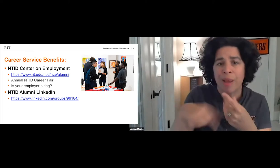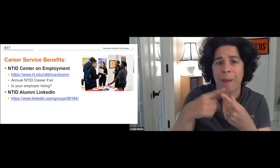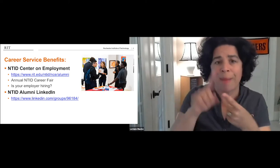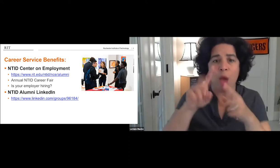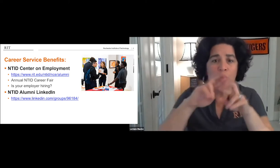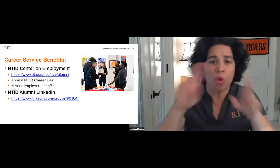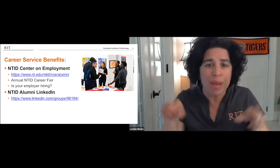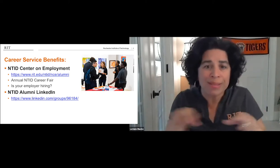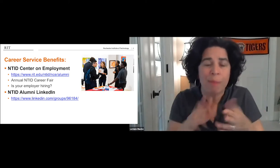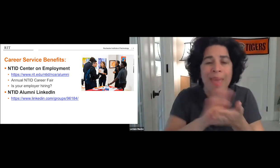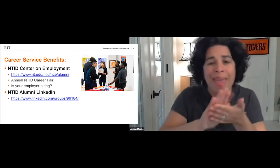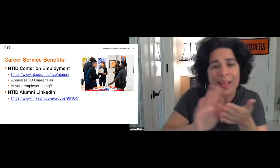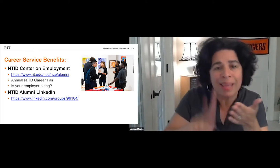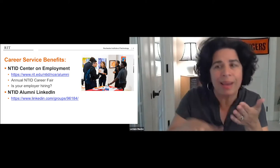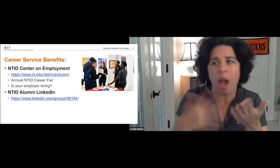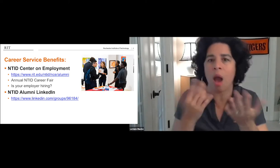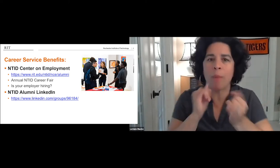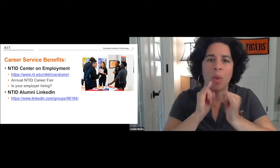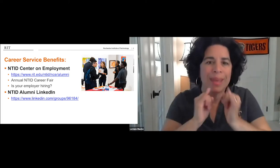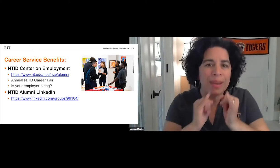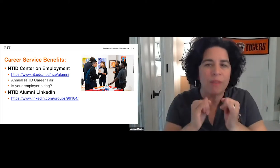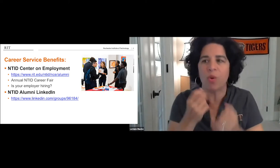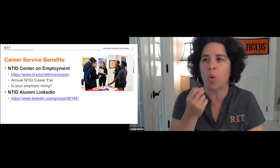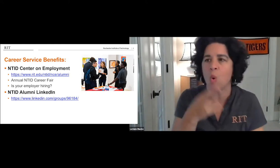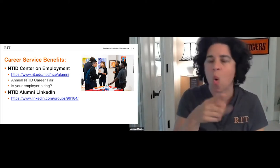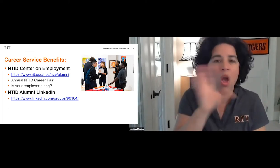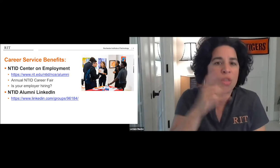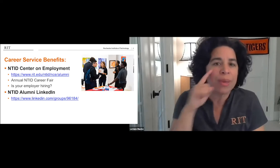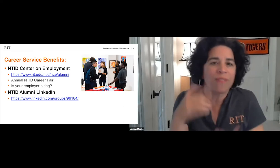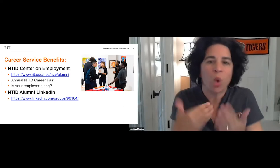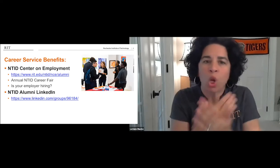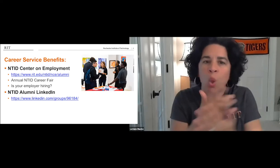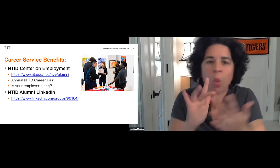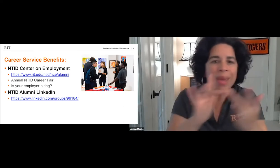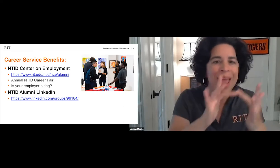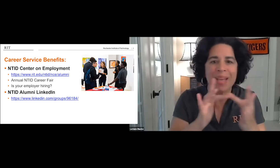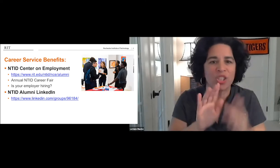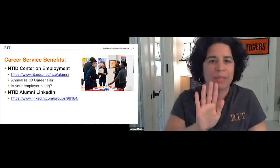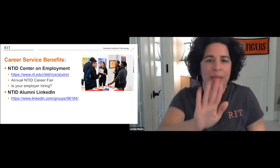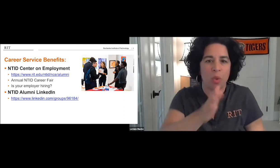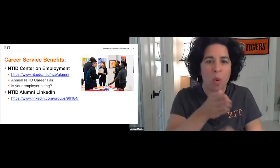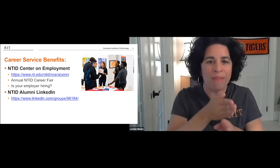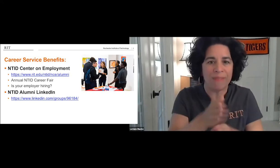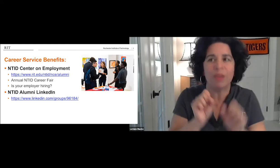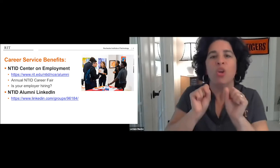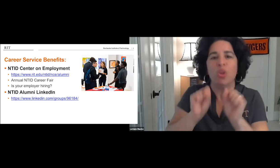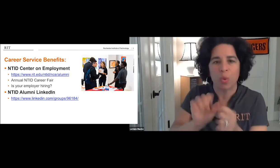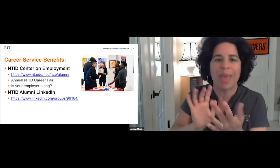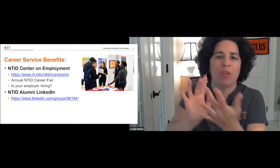advisors in the NCE, talk about your resume, get that cleaned up, practice interviews, or even just look for new